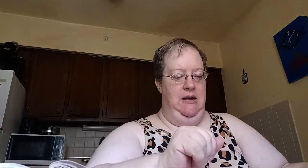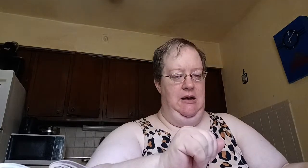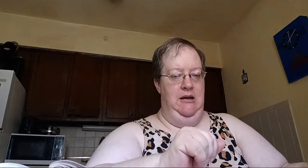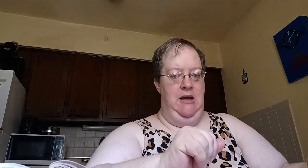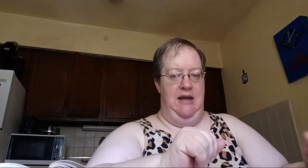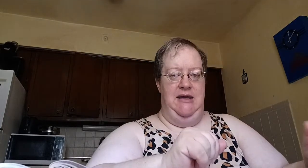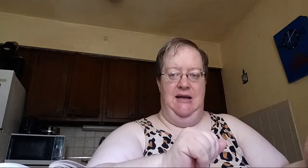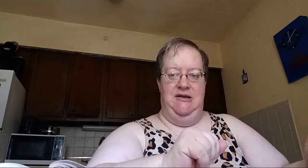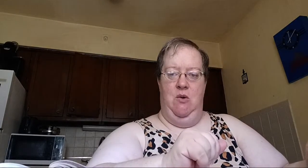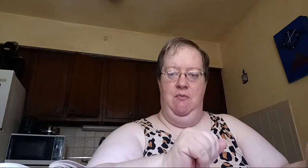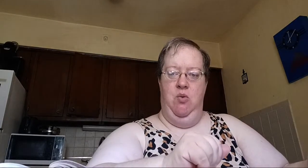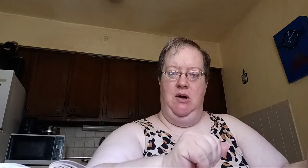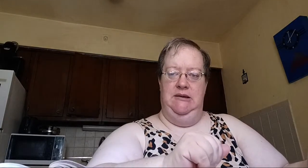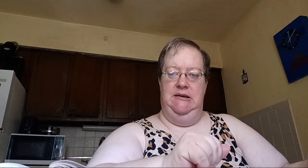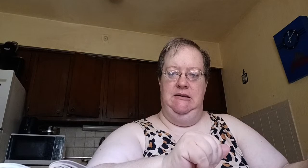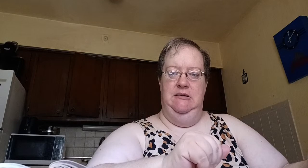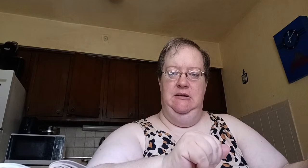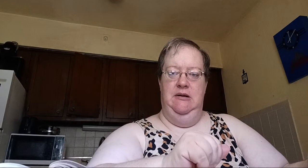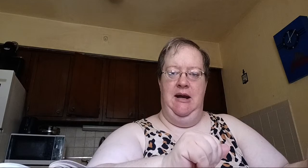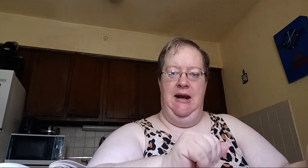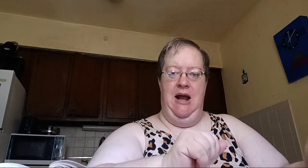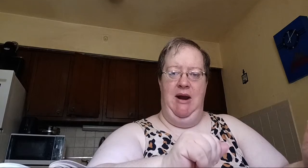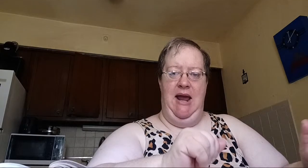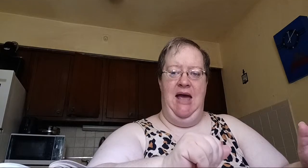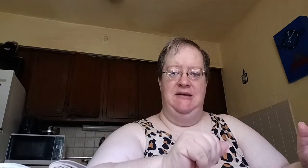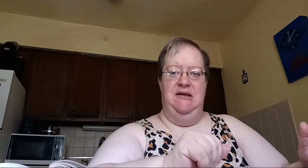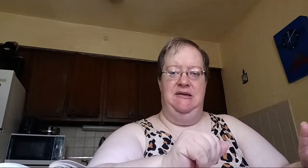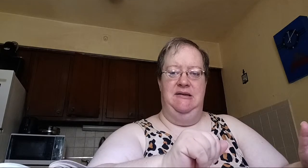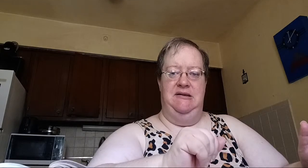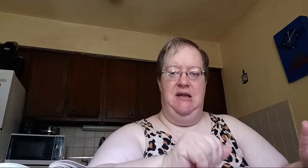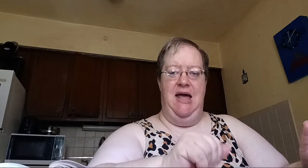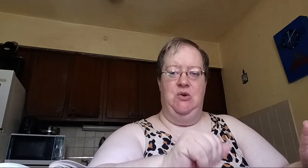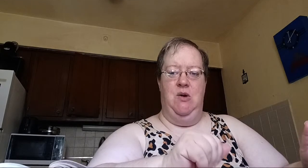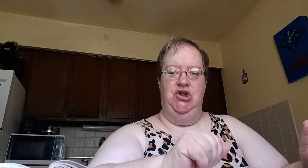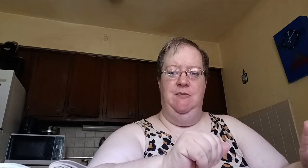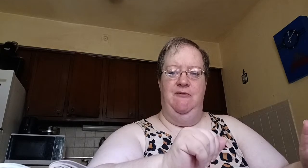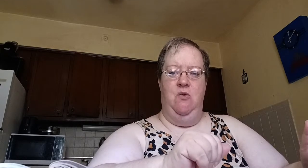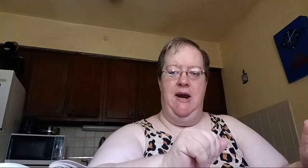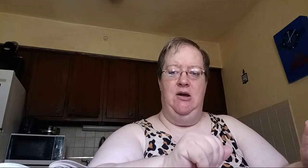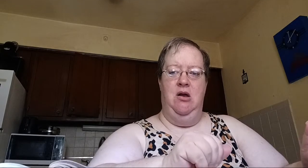I think that's so important. And I want to ask this last question before I close.